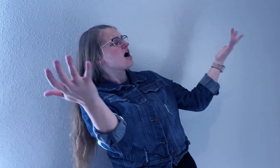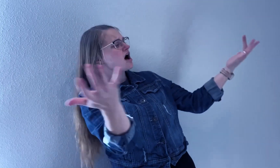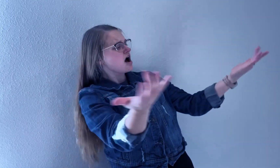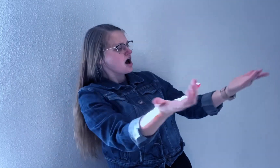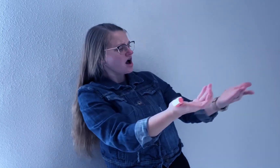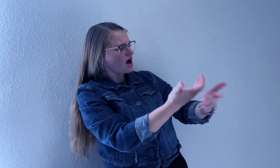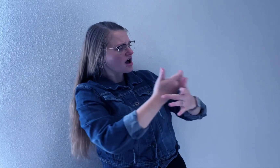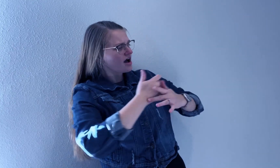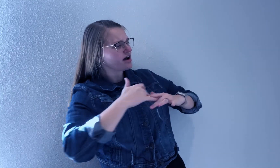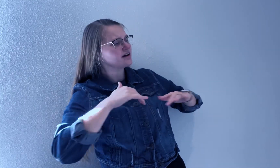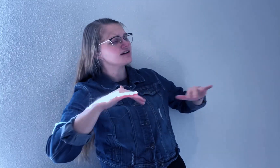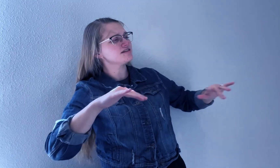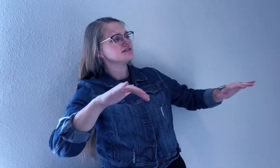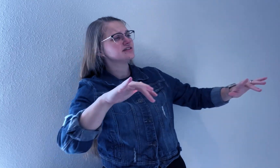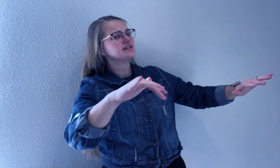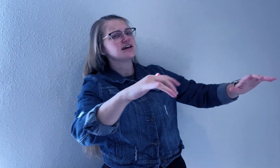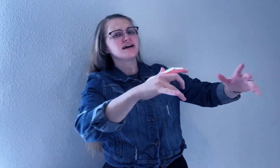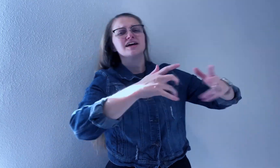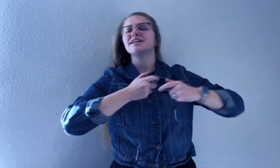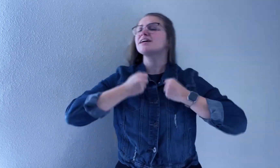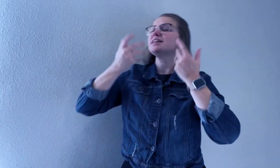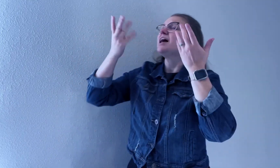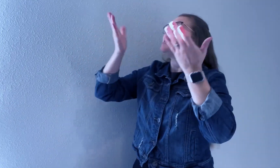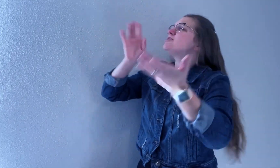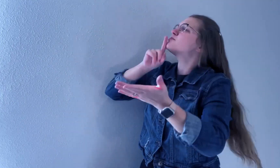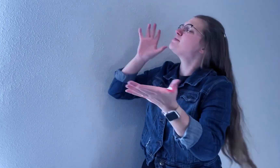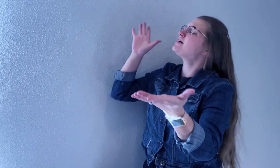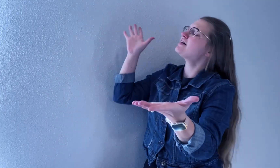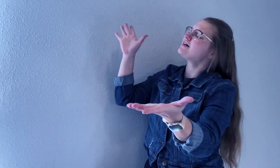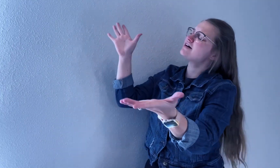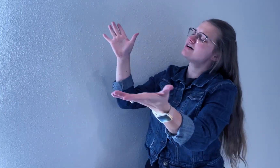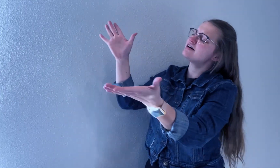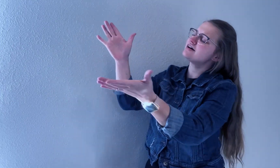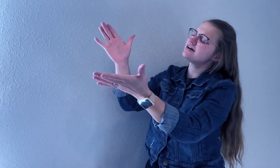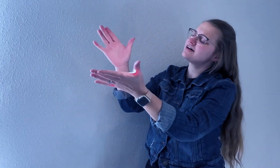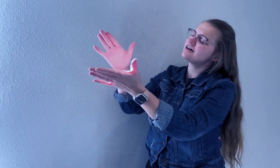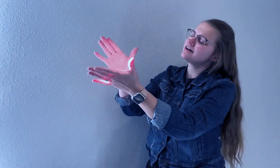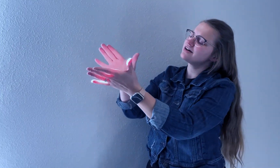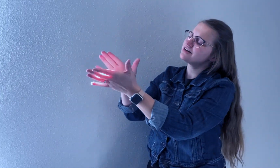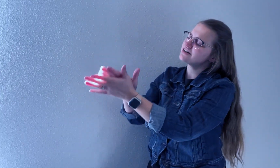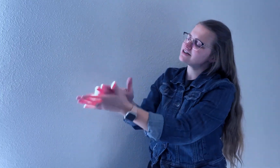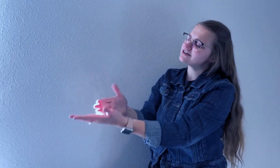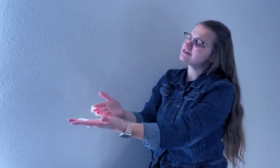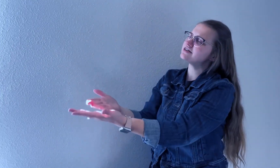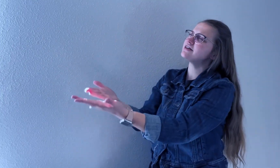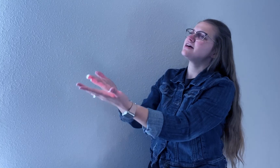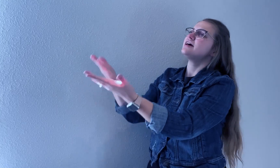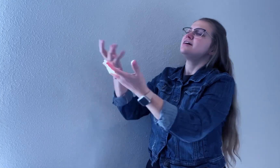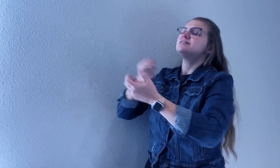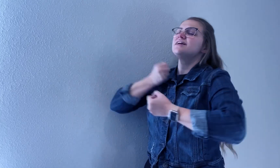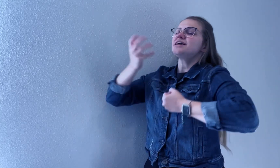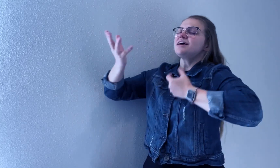declares your prize Singing